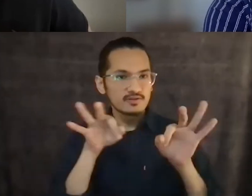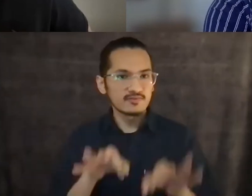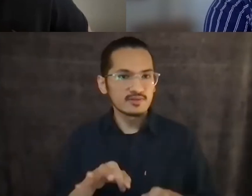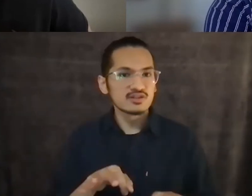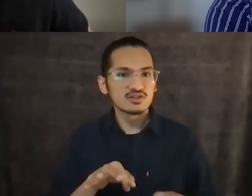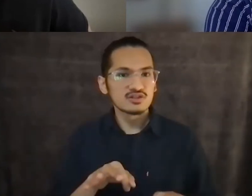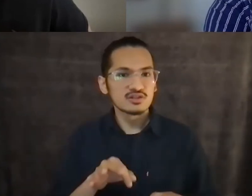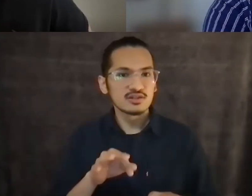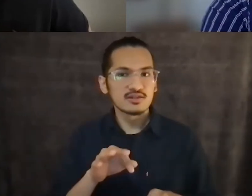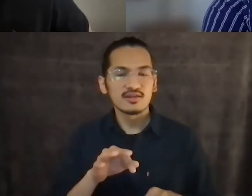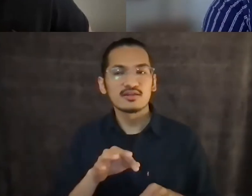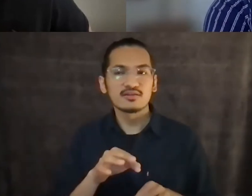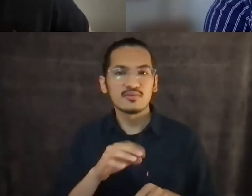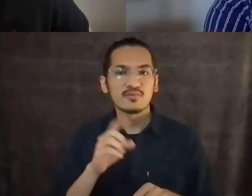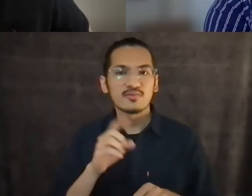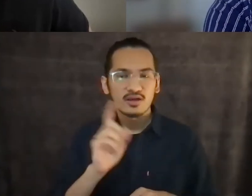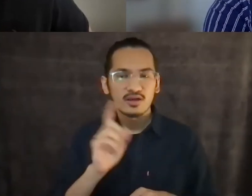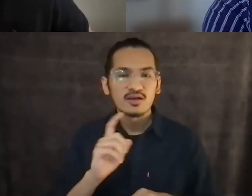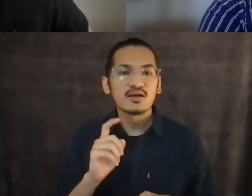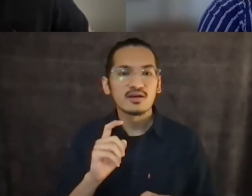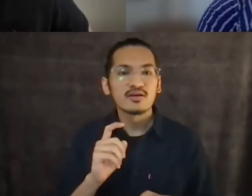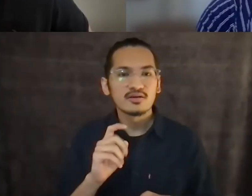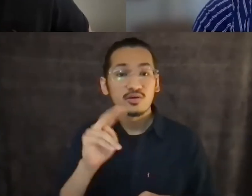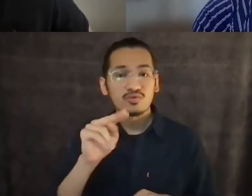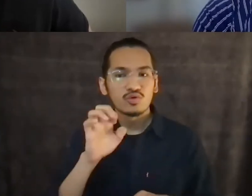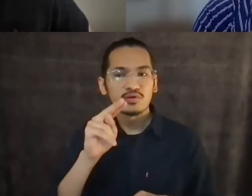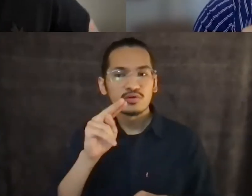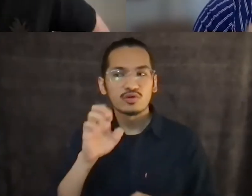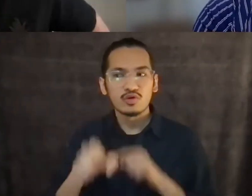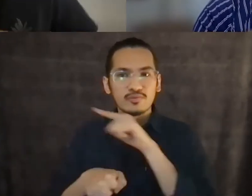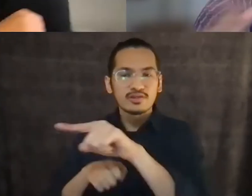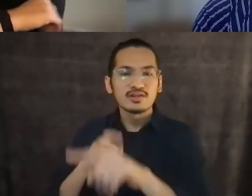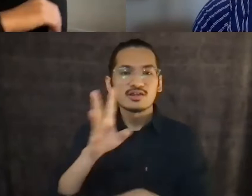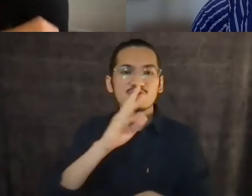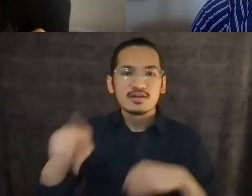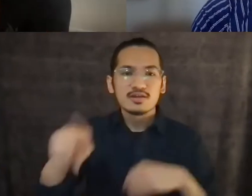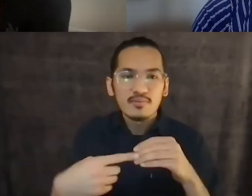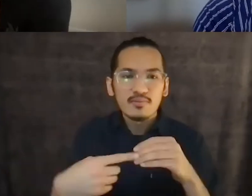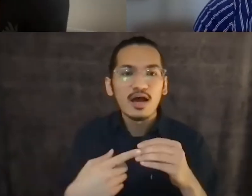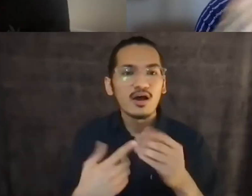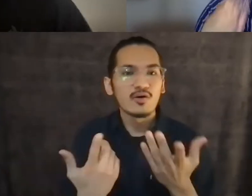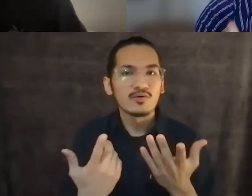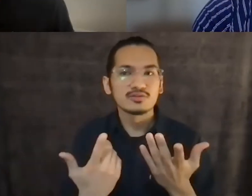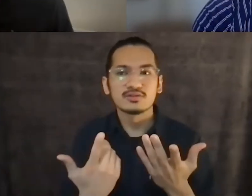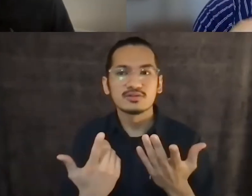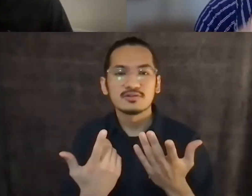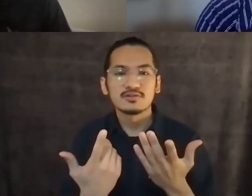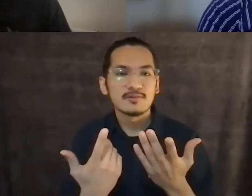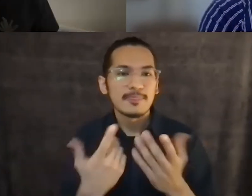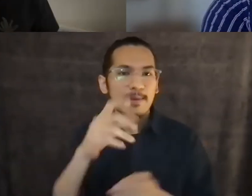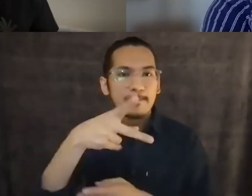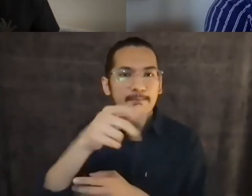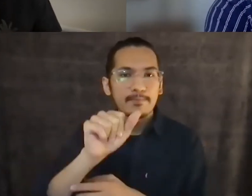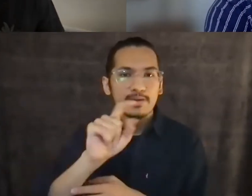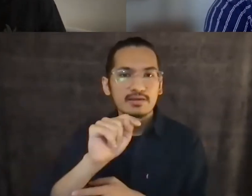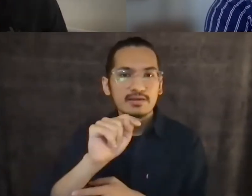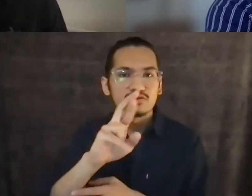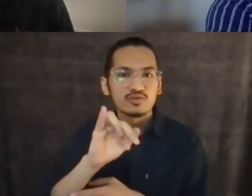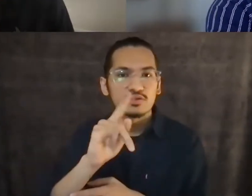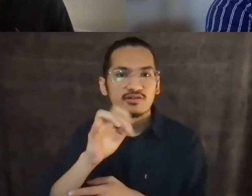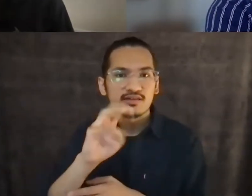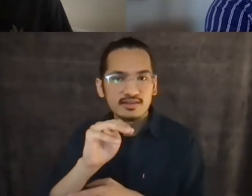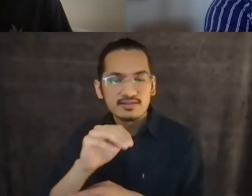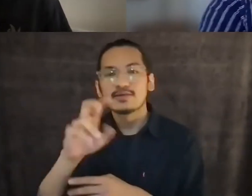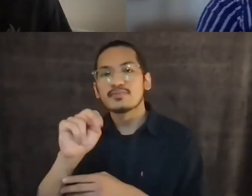in which she talks, she challenges the use of patriotism is often equated to Aloha Aina. Patriotism, nationhood, nationalism,